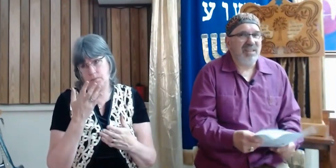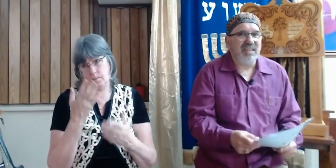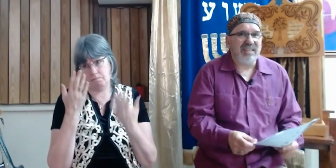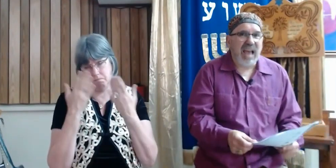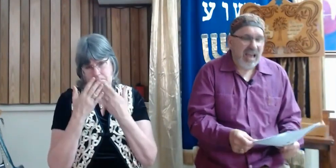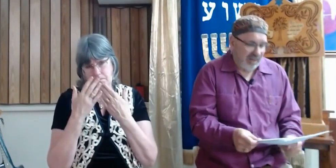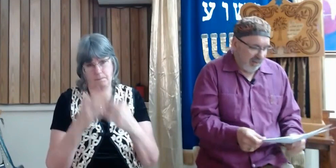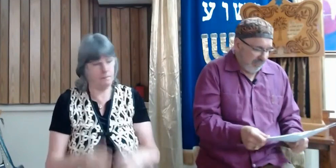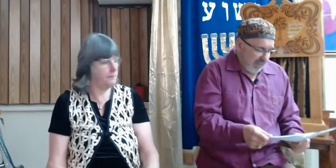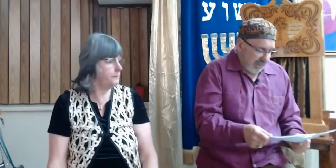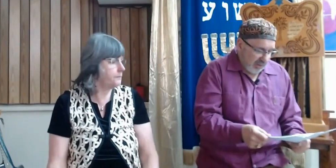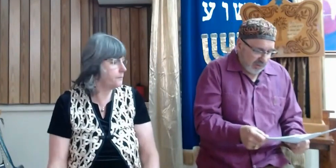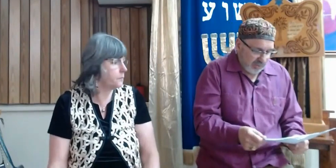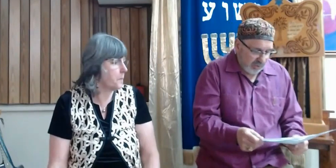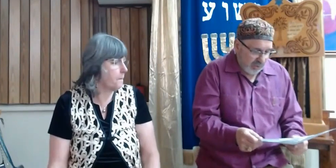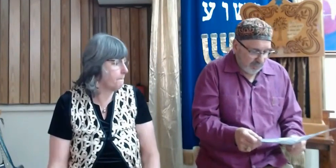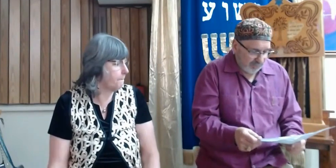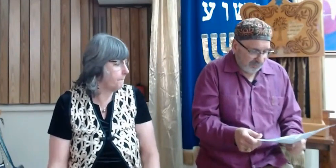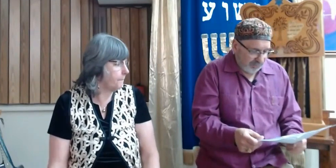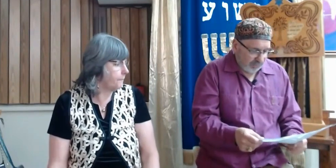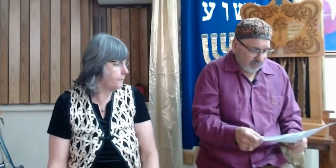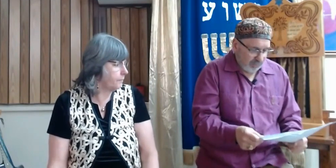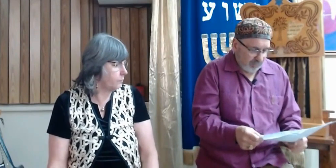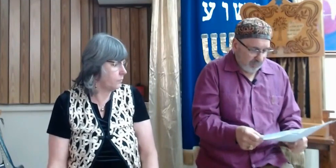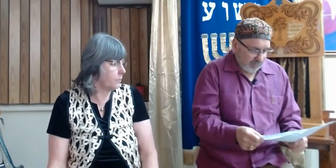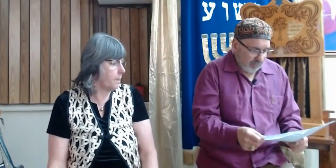it's really sad, you know. So,